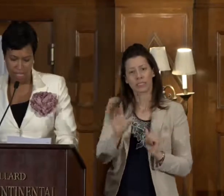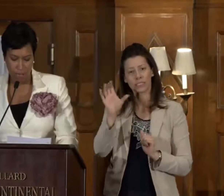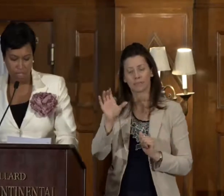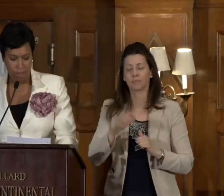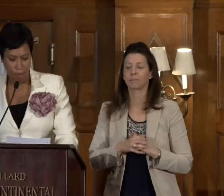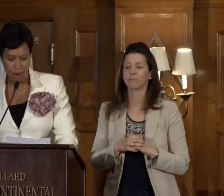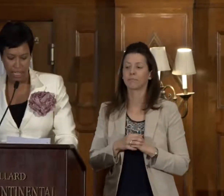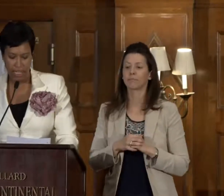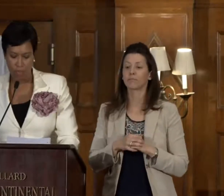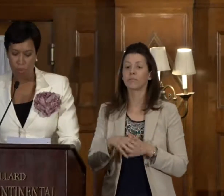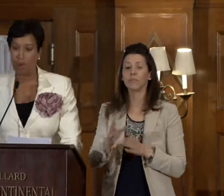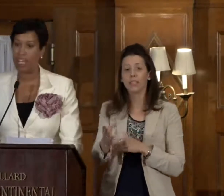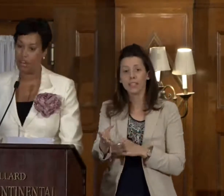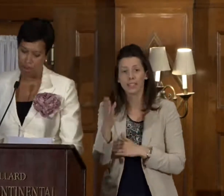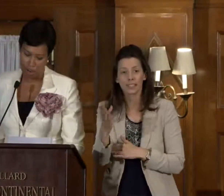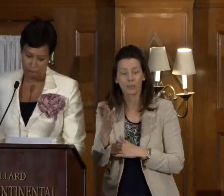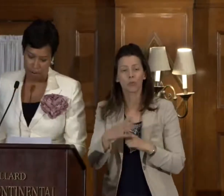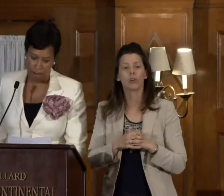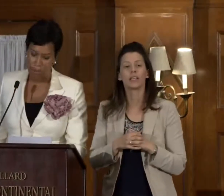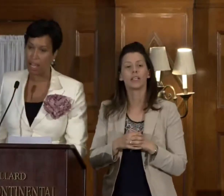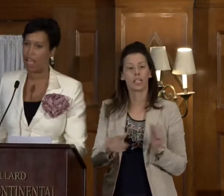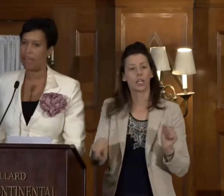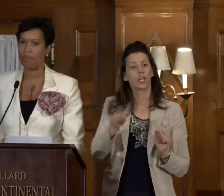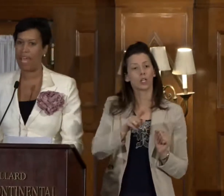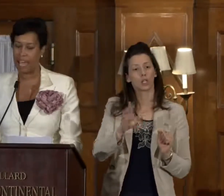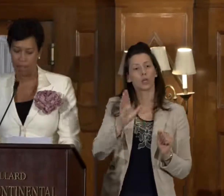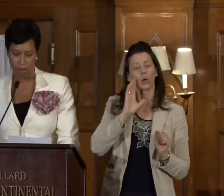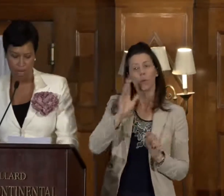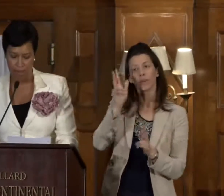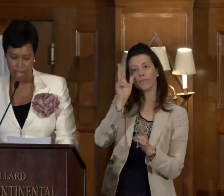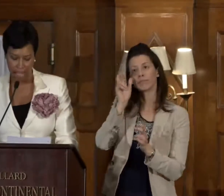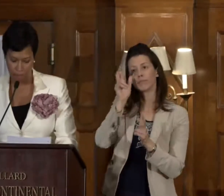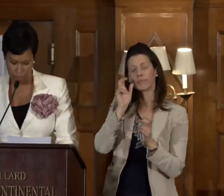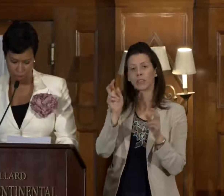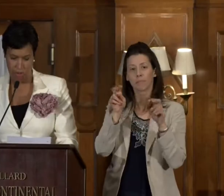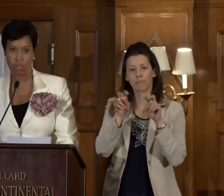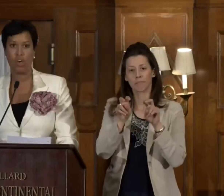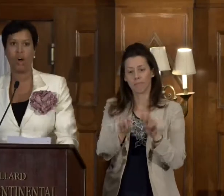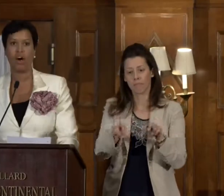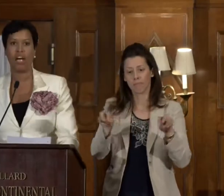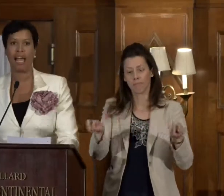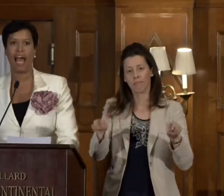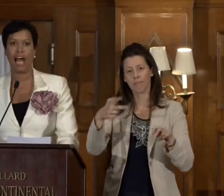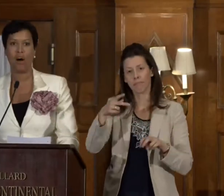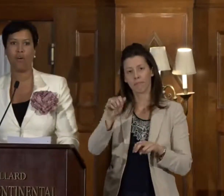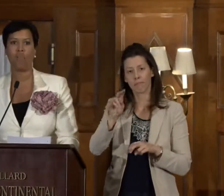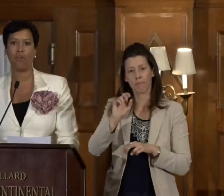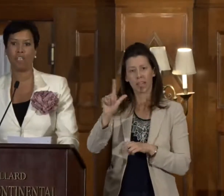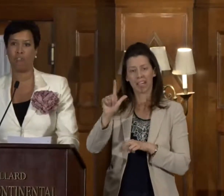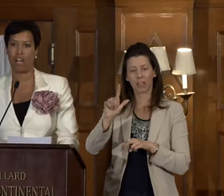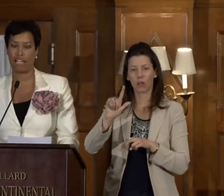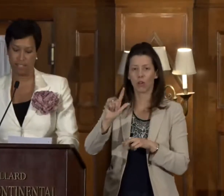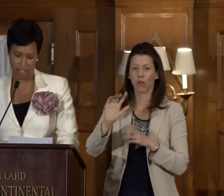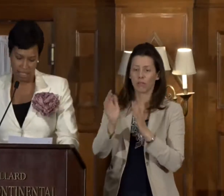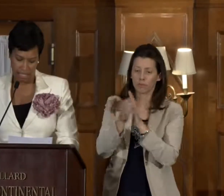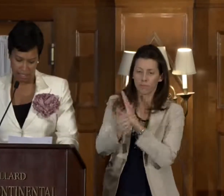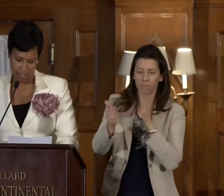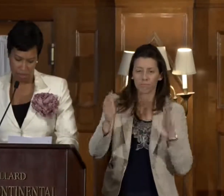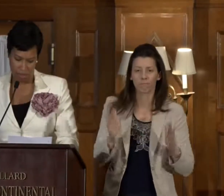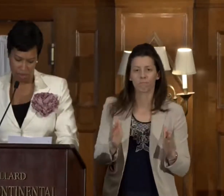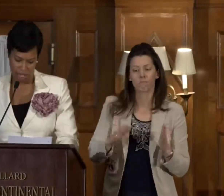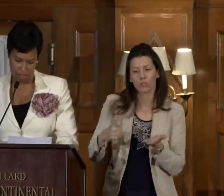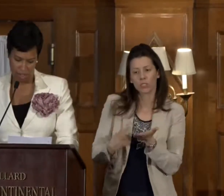So this morning, you will hear from a panel of experts on how voting rights